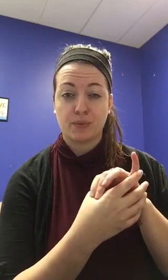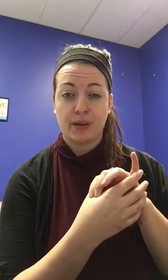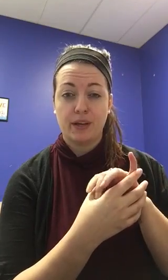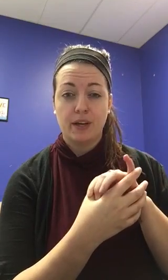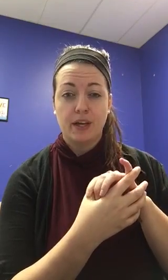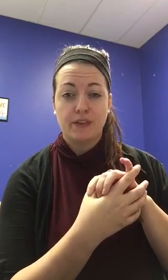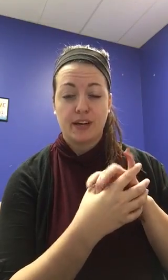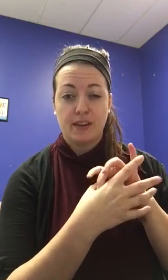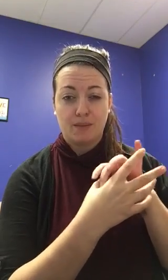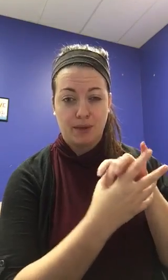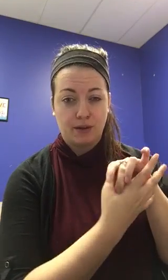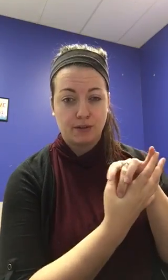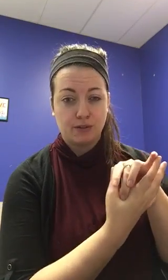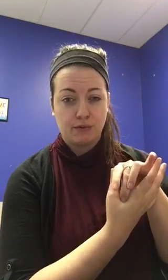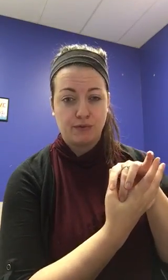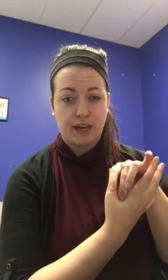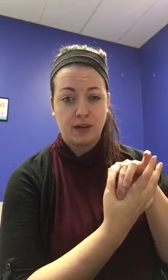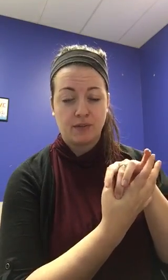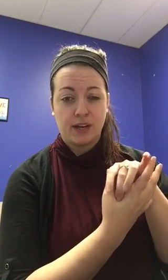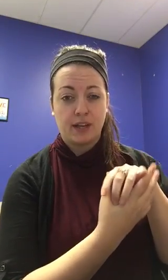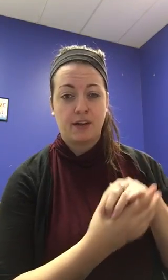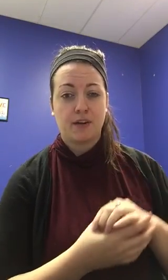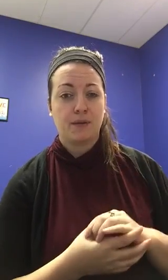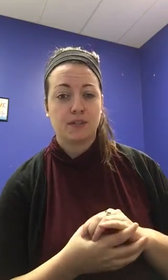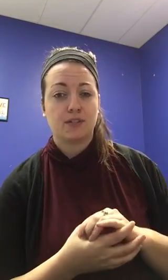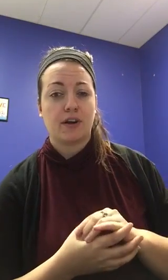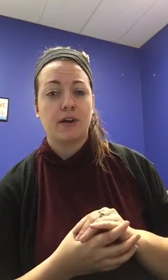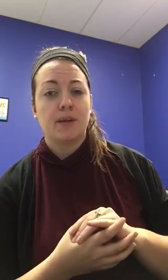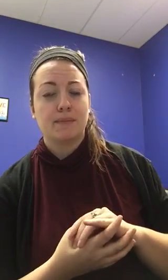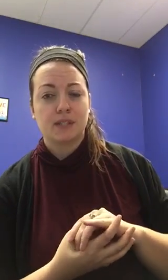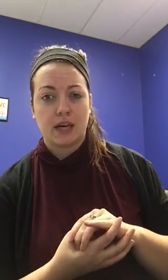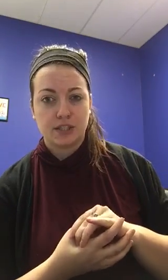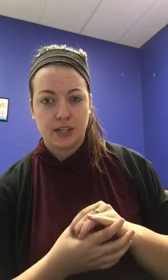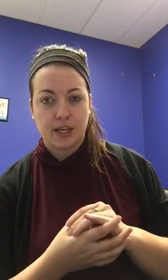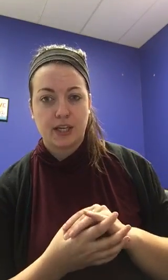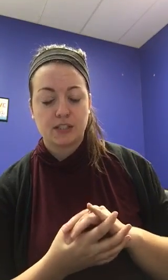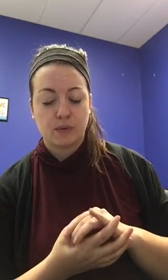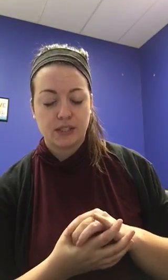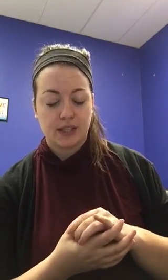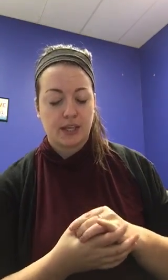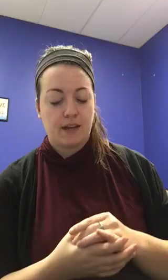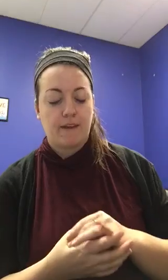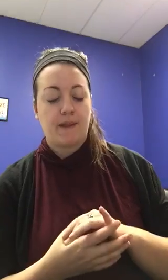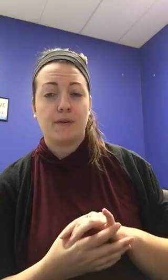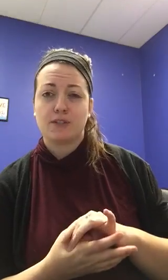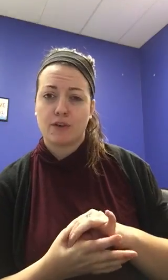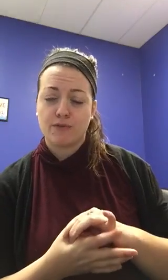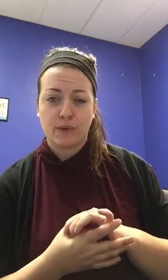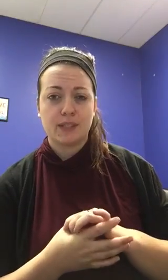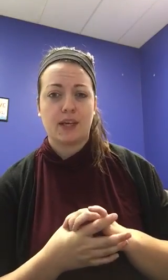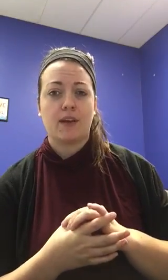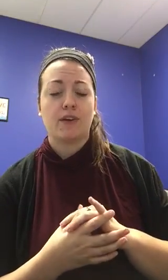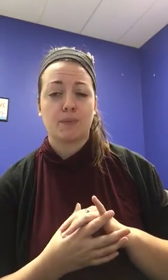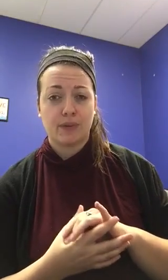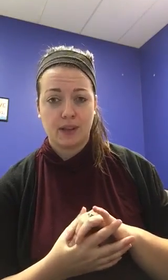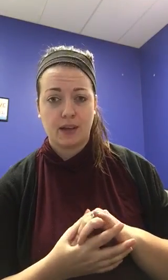point right in the middle. So if you find it right here and you just start massaging it and squeezing it, and then you just start focusing your breathing